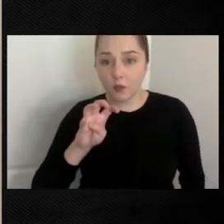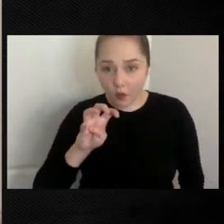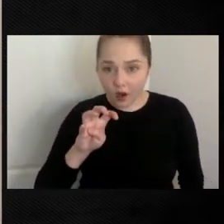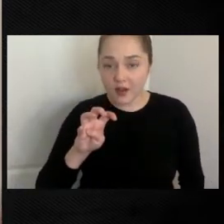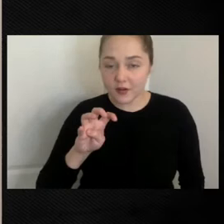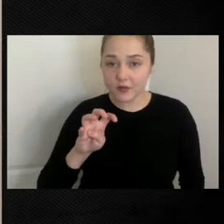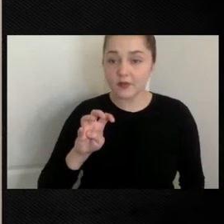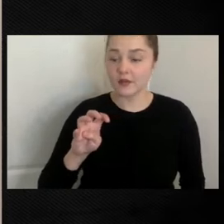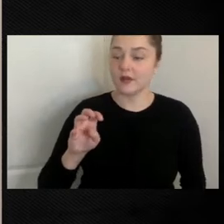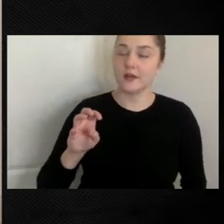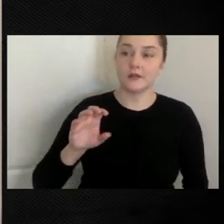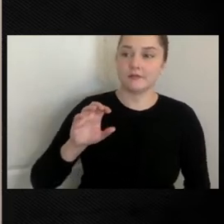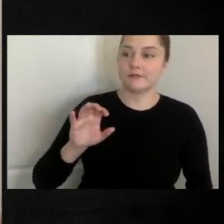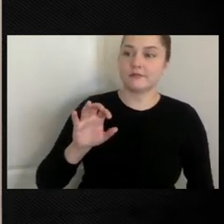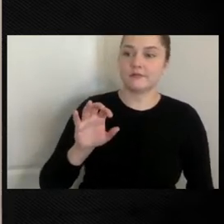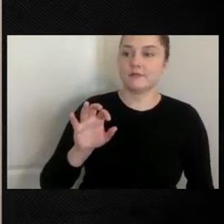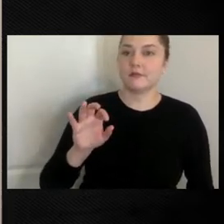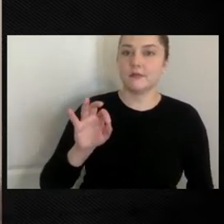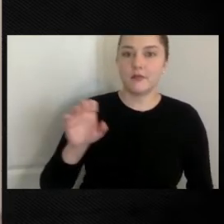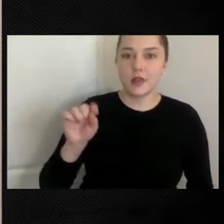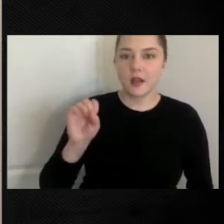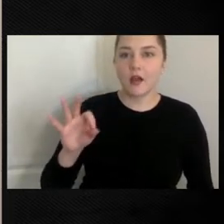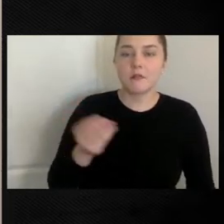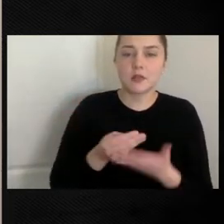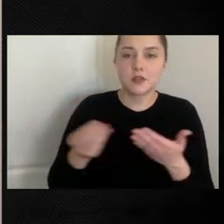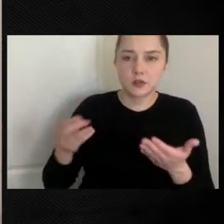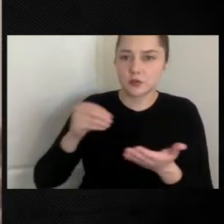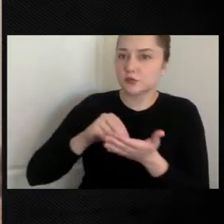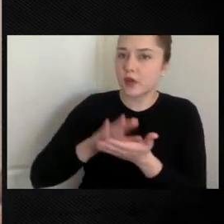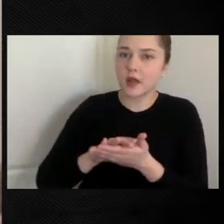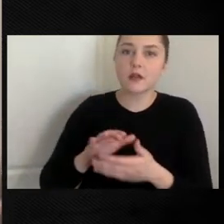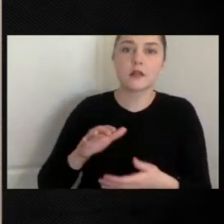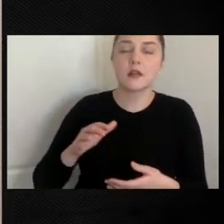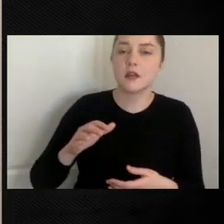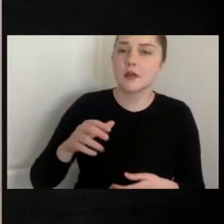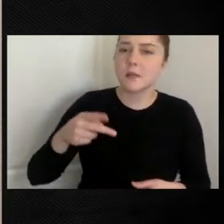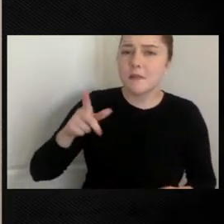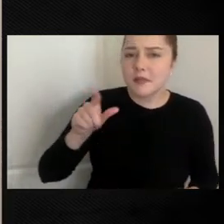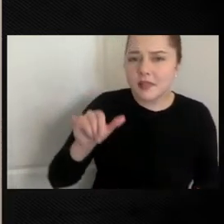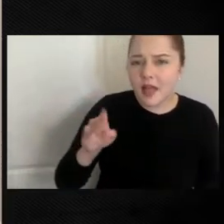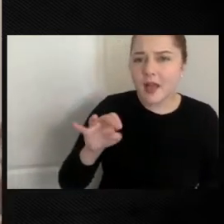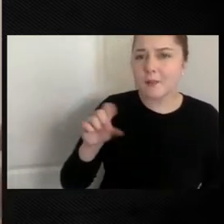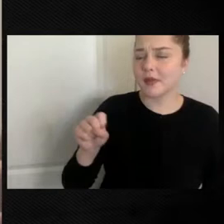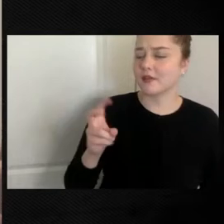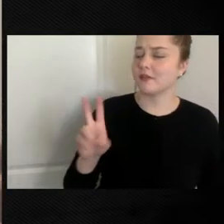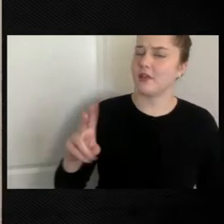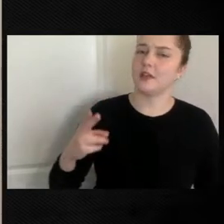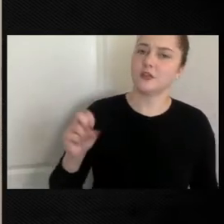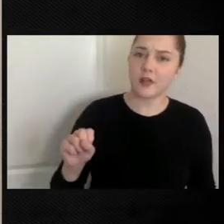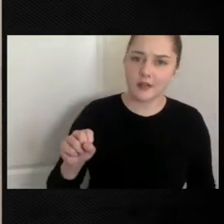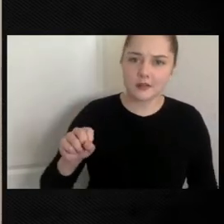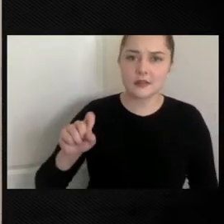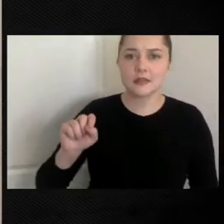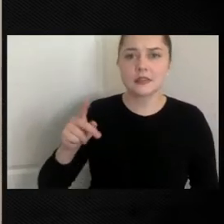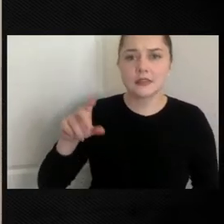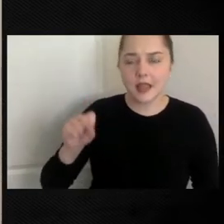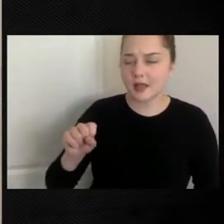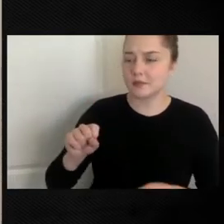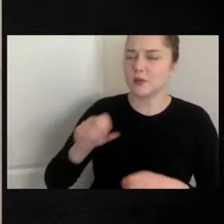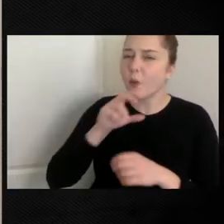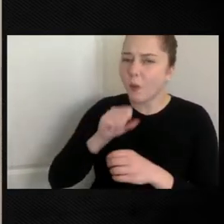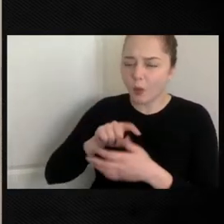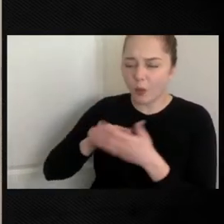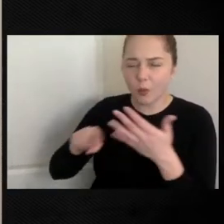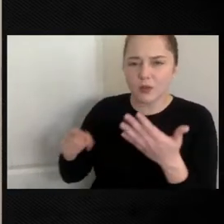feet of material records, playbills, oral histories, VHS tapes, research tapes. We've done over